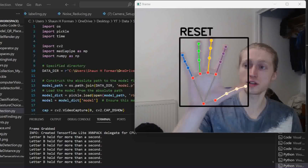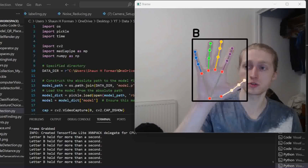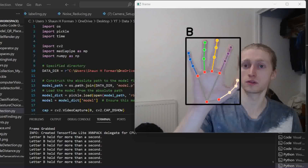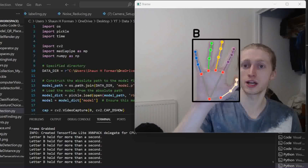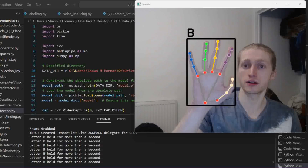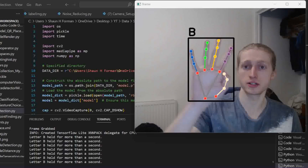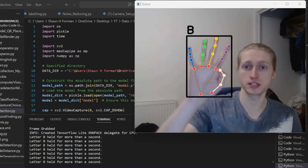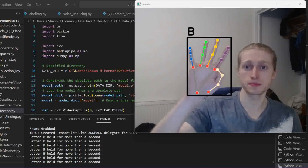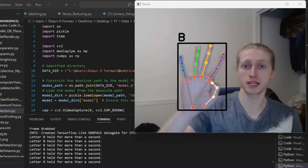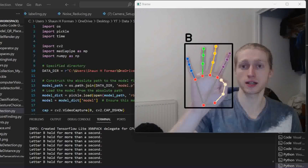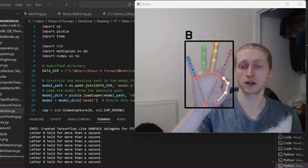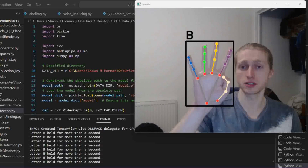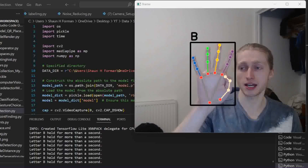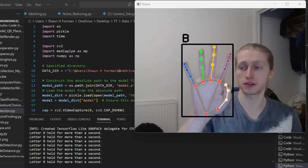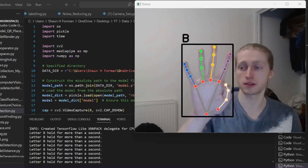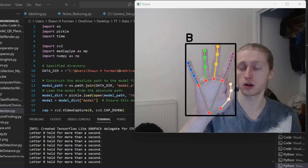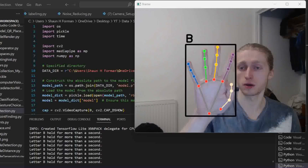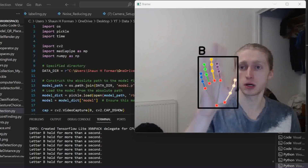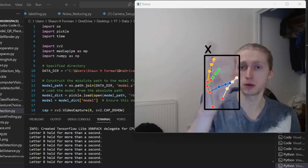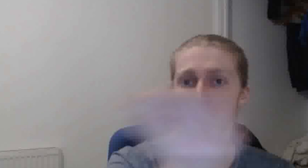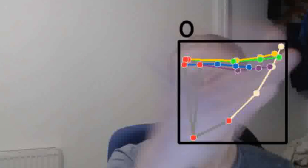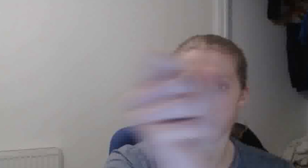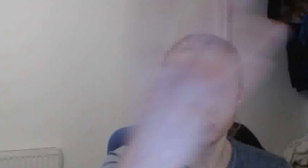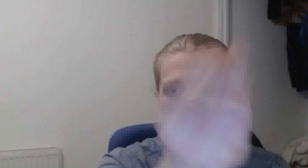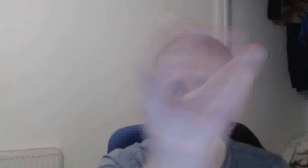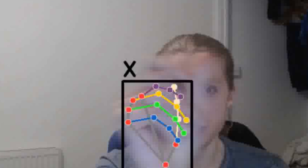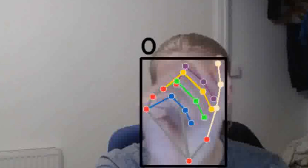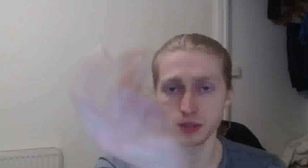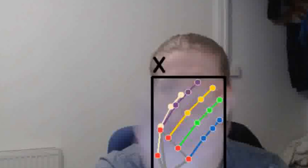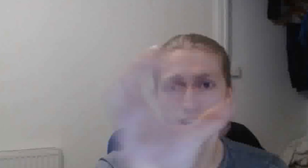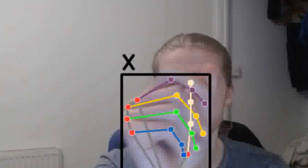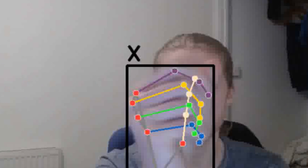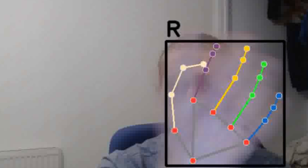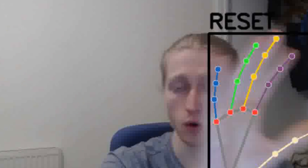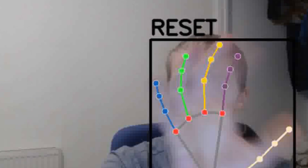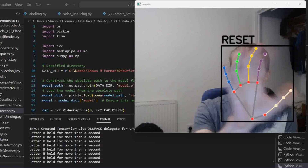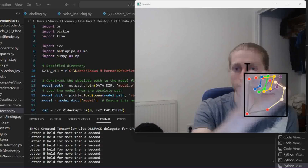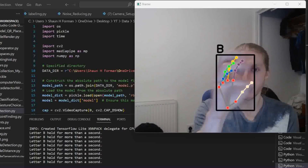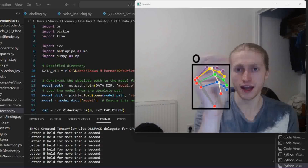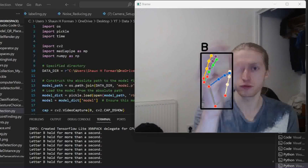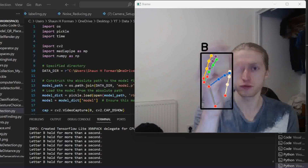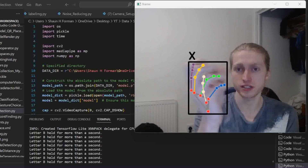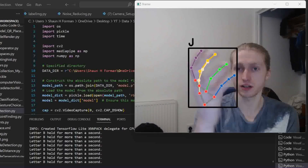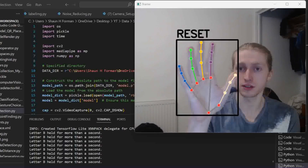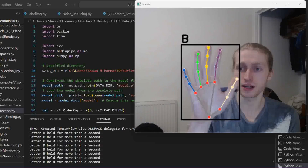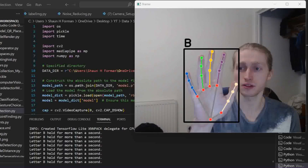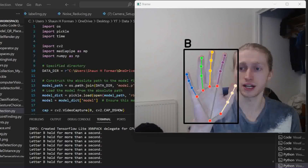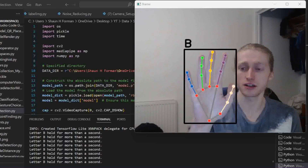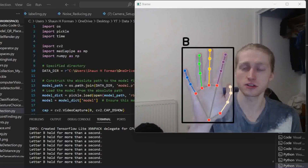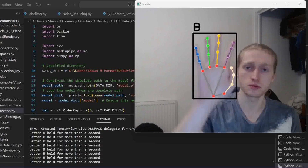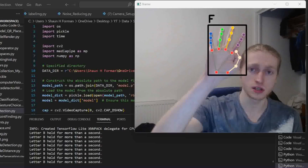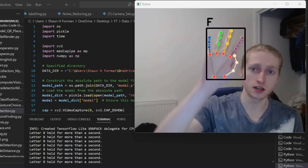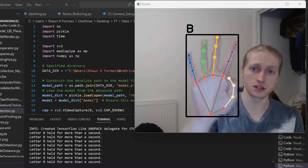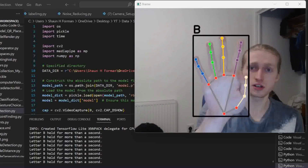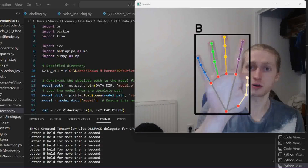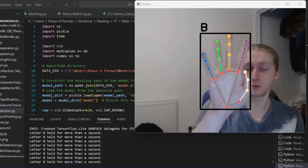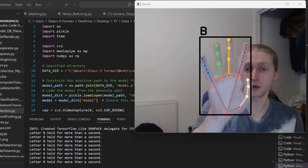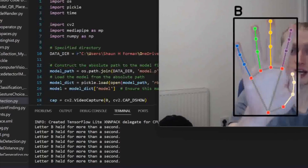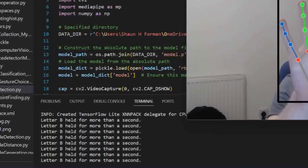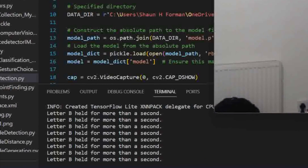sort of letter is being held at the current moment. I don't just want to simultaneously record every single letter that I use. So, when I hold it